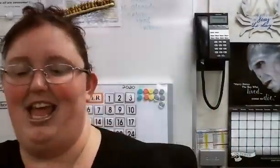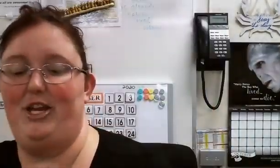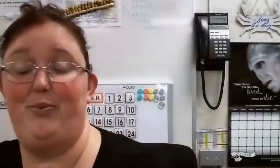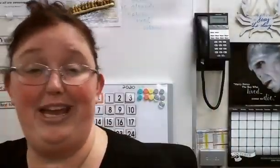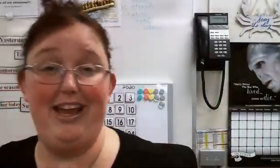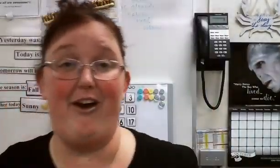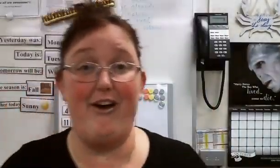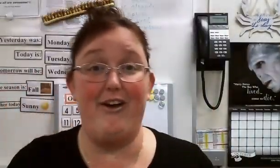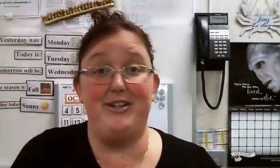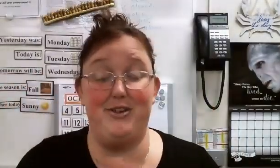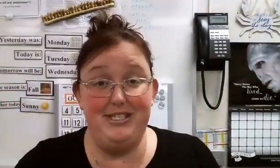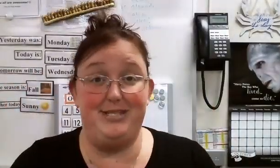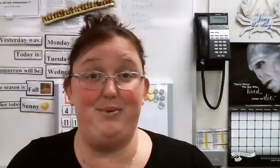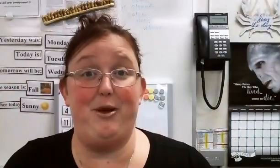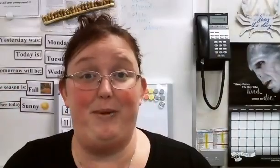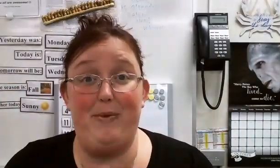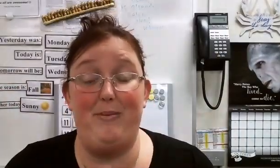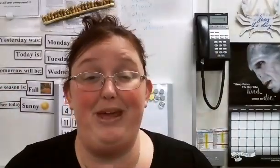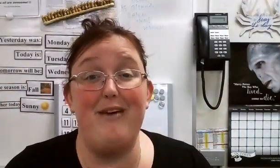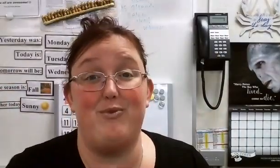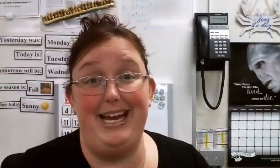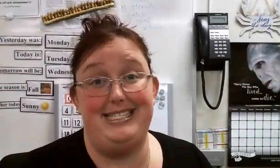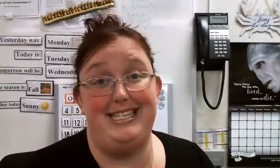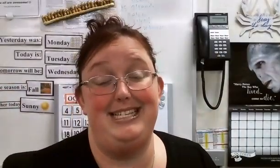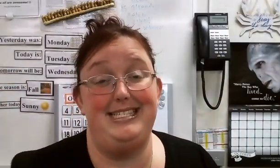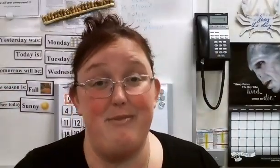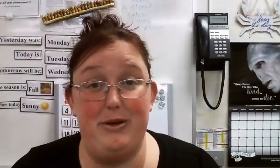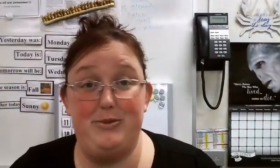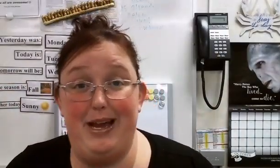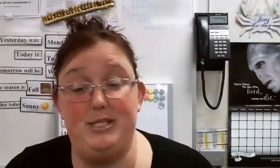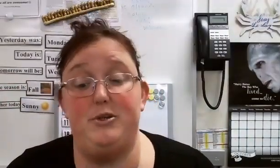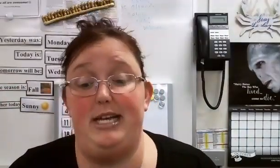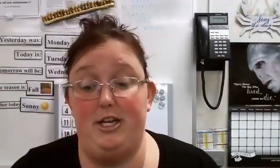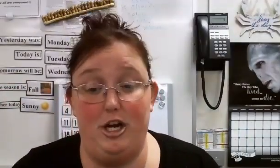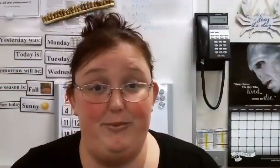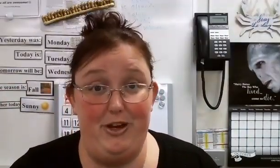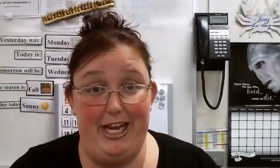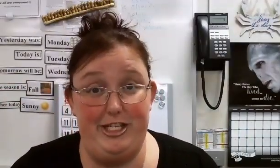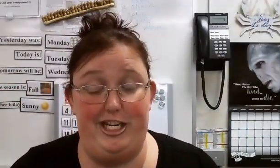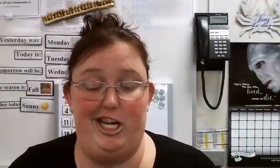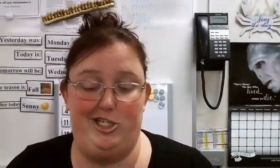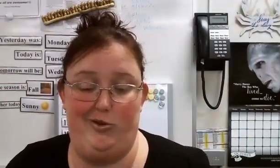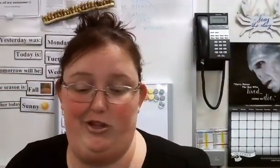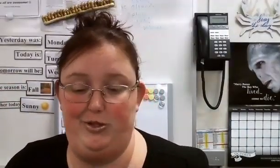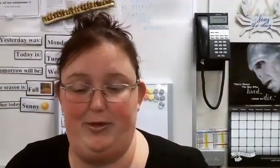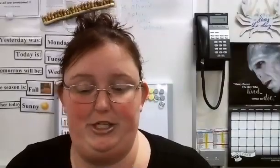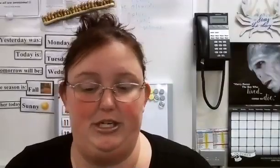We are adults. We are people, and we have rights, and some of those rights pertain to our communication, as shown in those pictures.